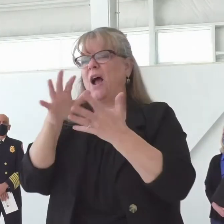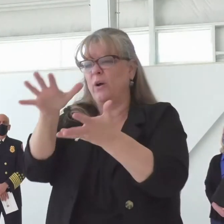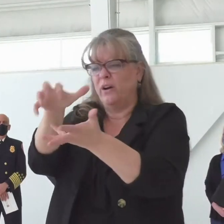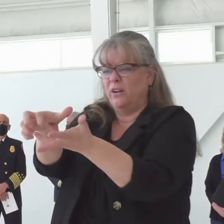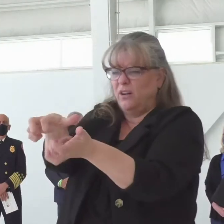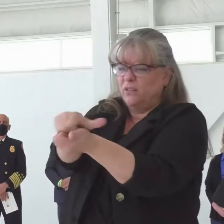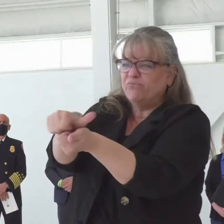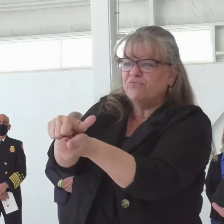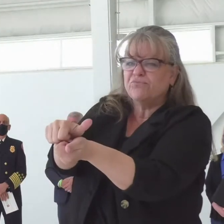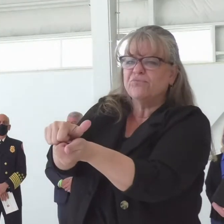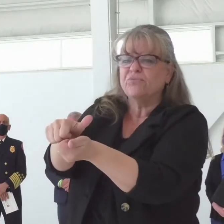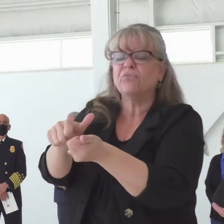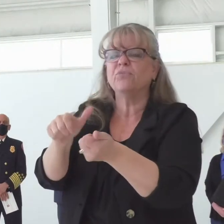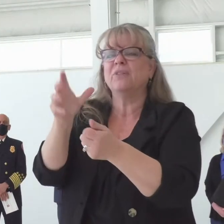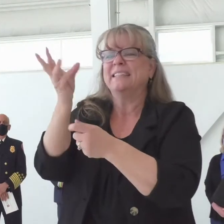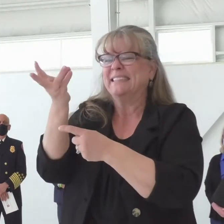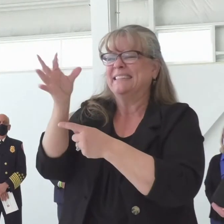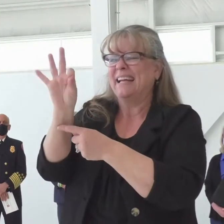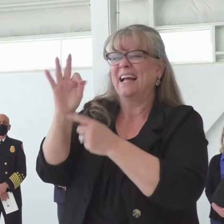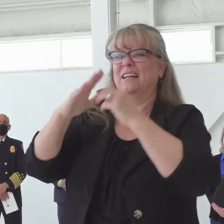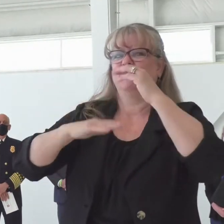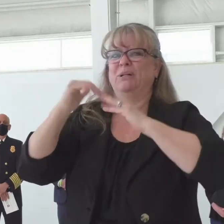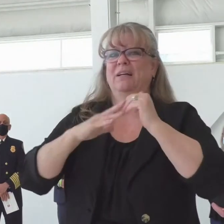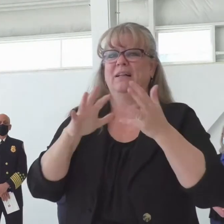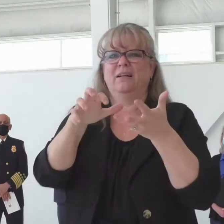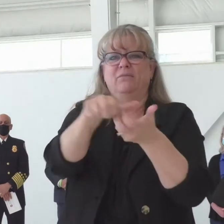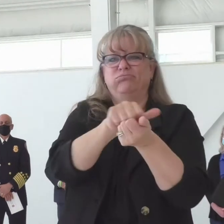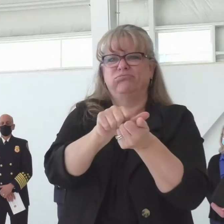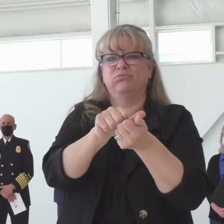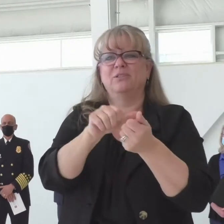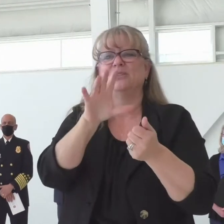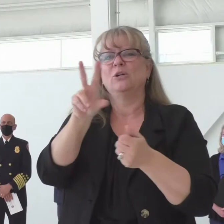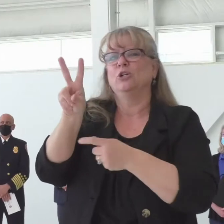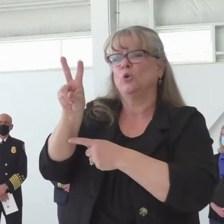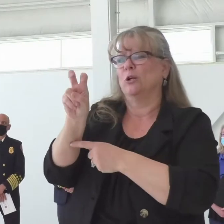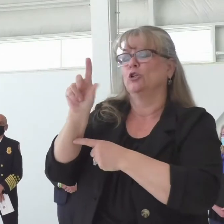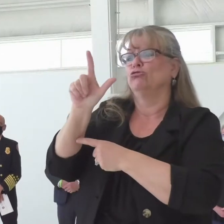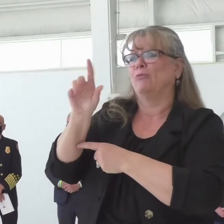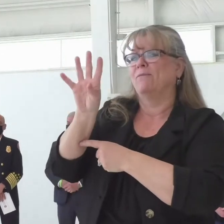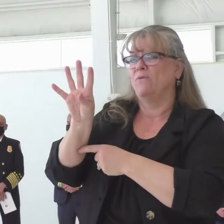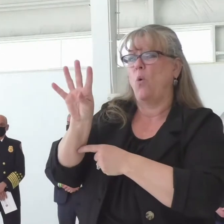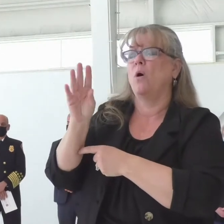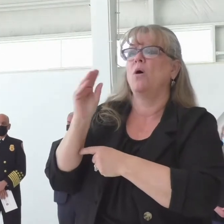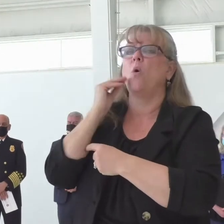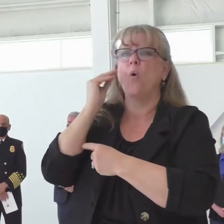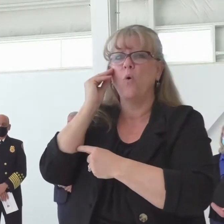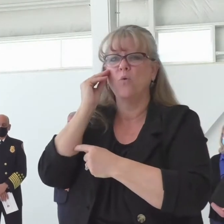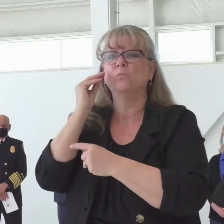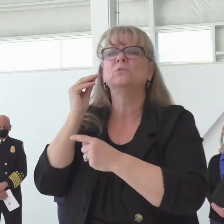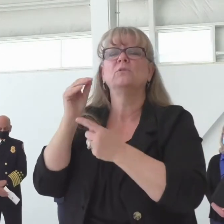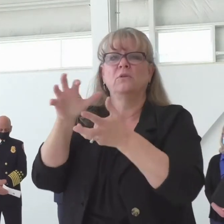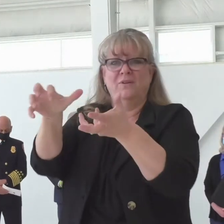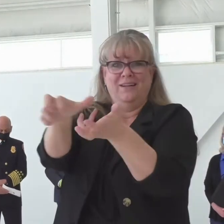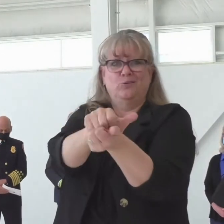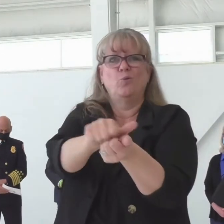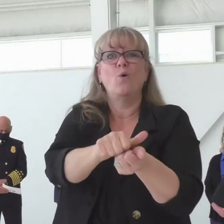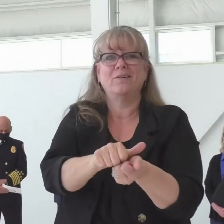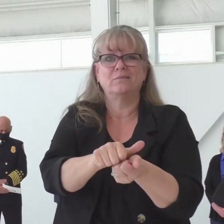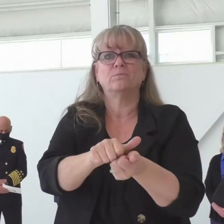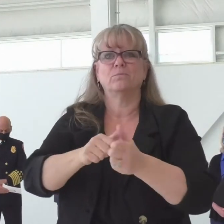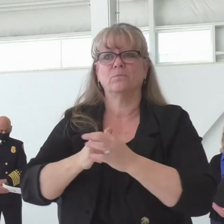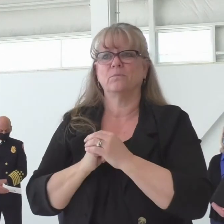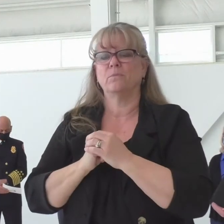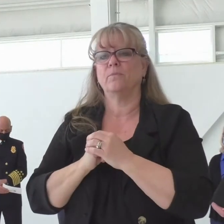structures. of which 224 were residences. Consider this as we speak to you here